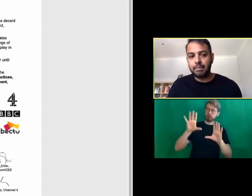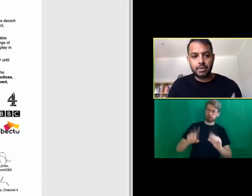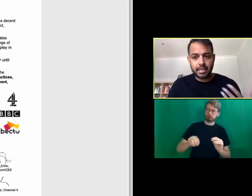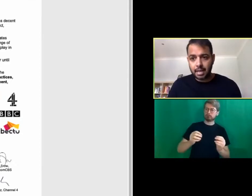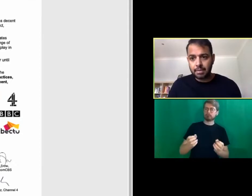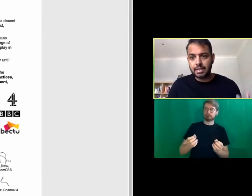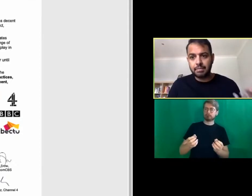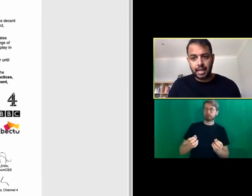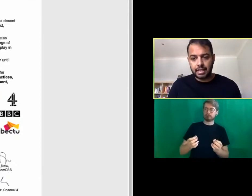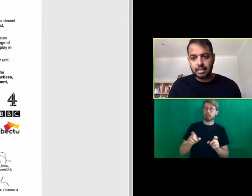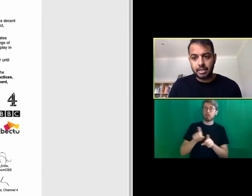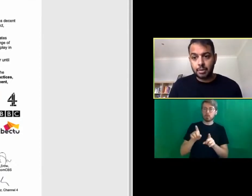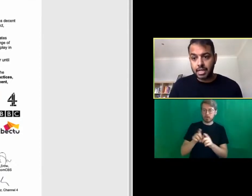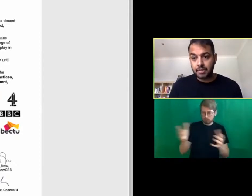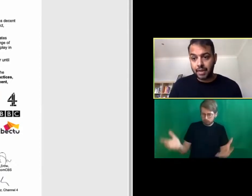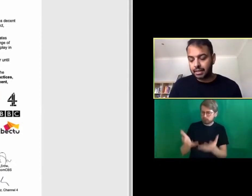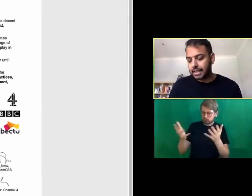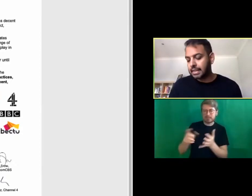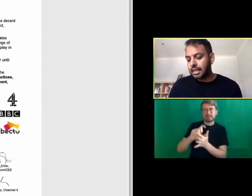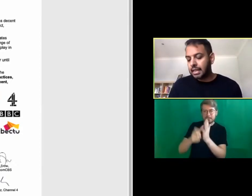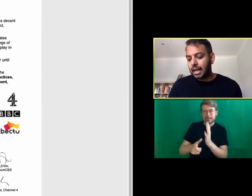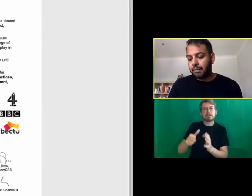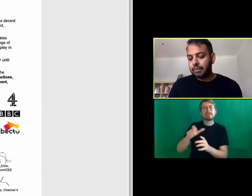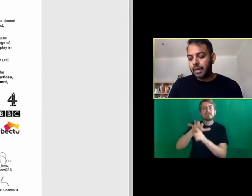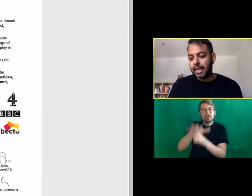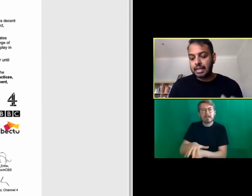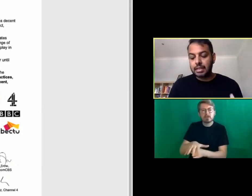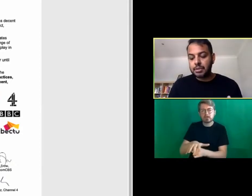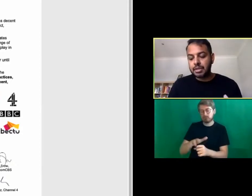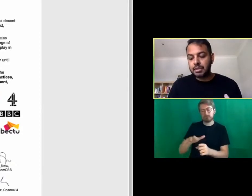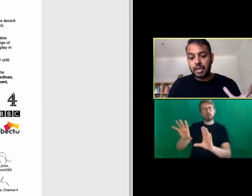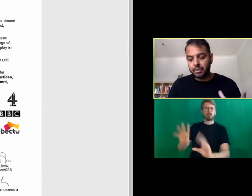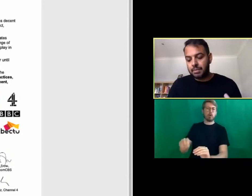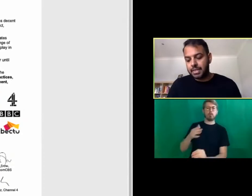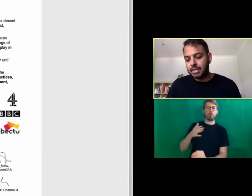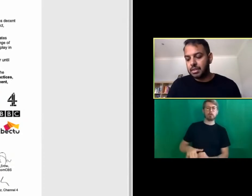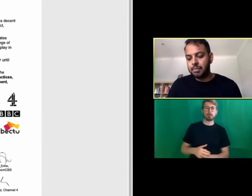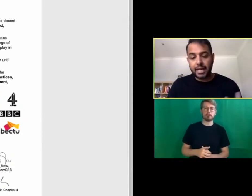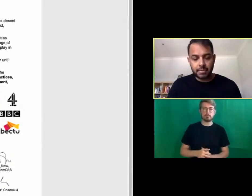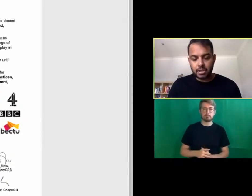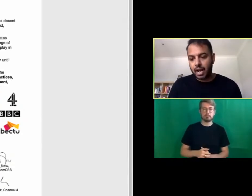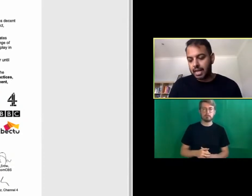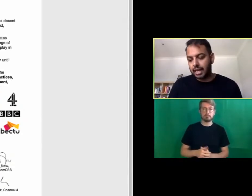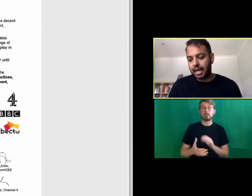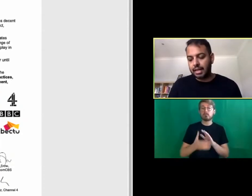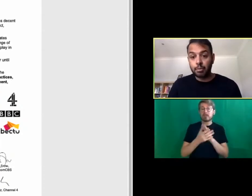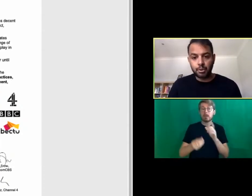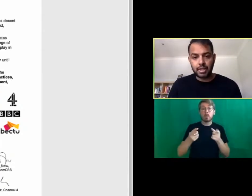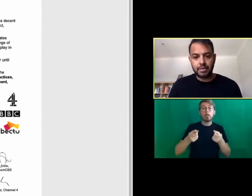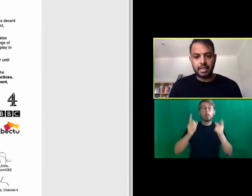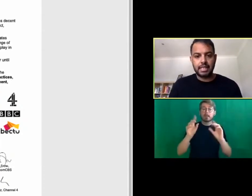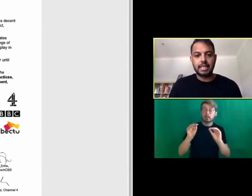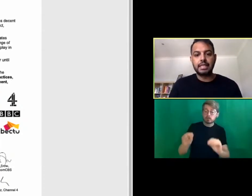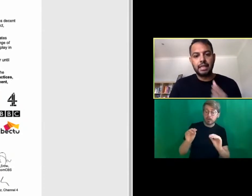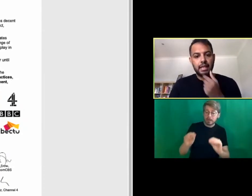as well as ableism and discrimination of any kind and that includes but is not limited to management training and